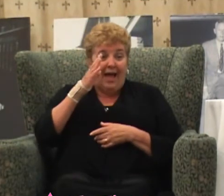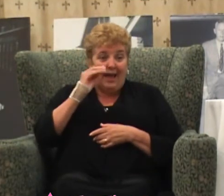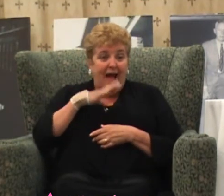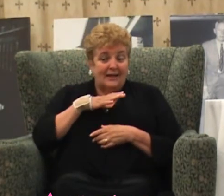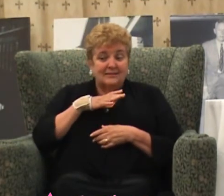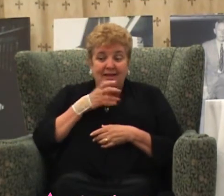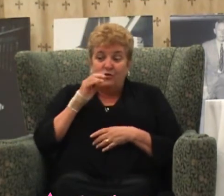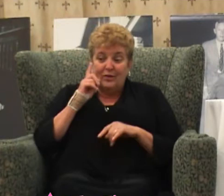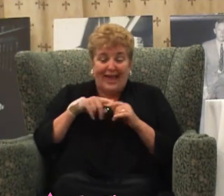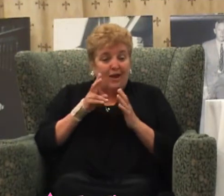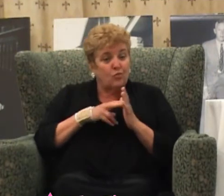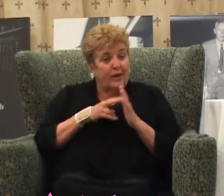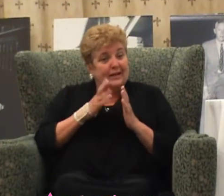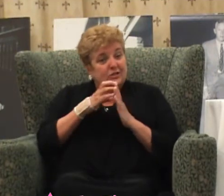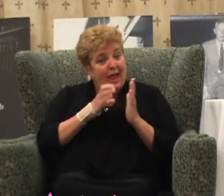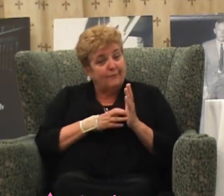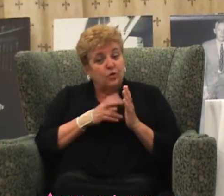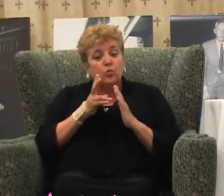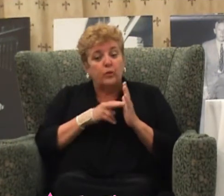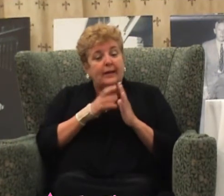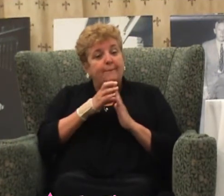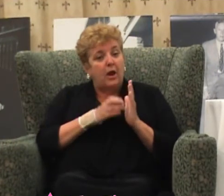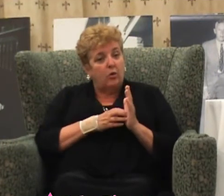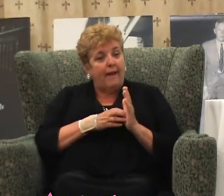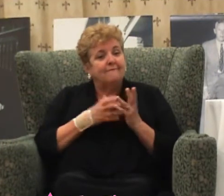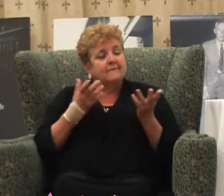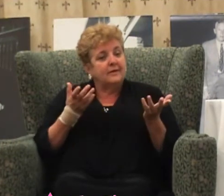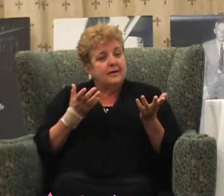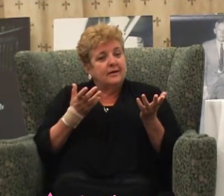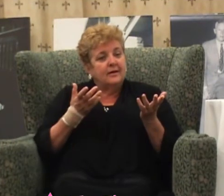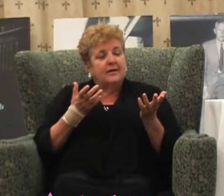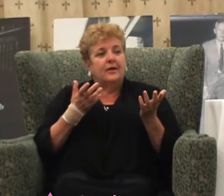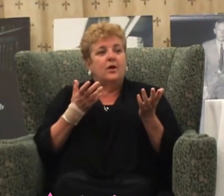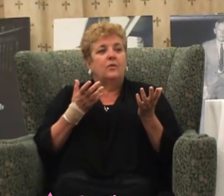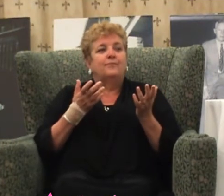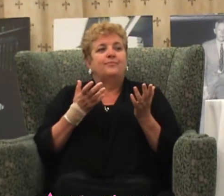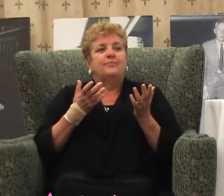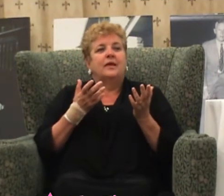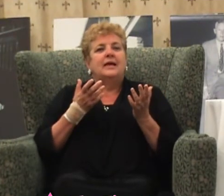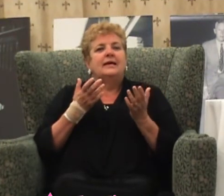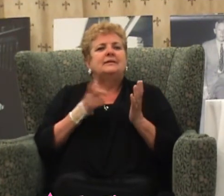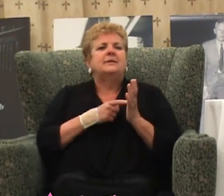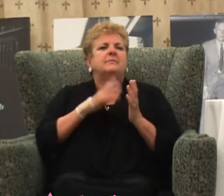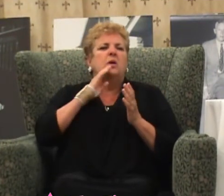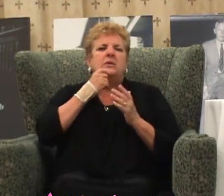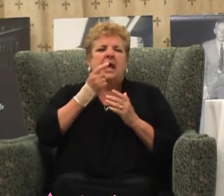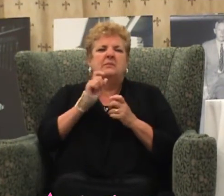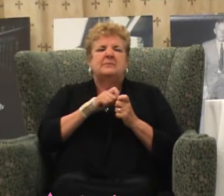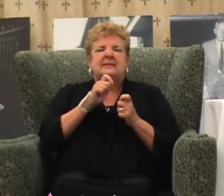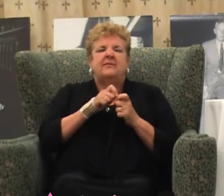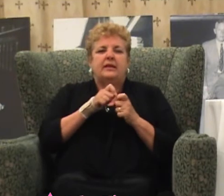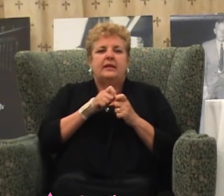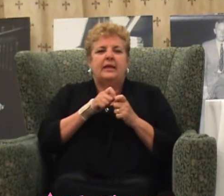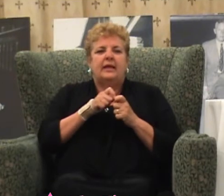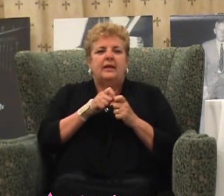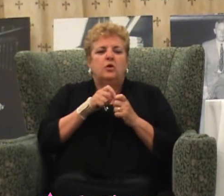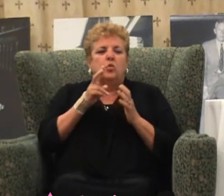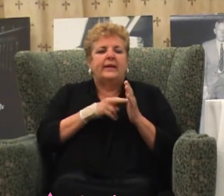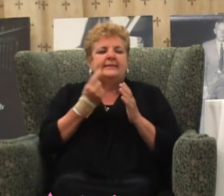a paragraph. Sometimes I'll tell them specific things to read. Or I'll tell them to call Howard. He'll give them a page number, you